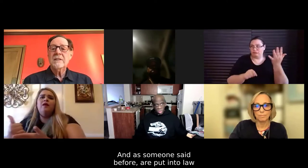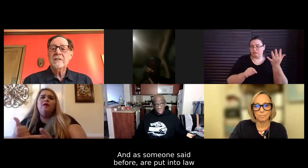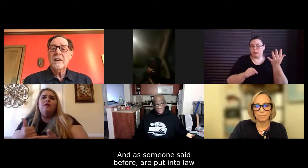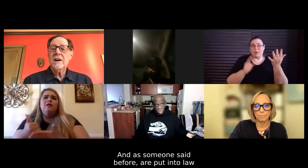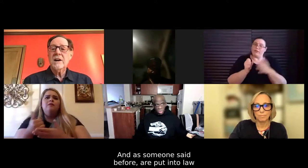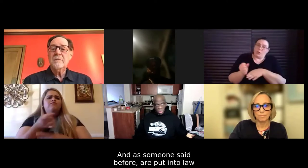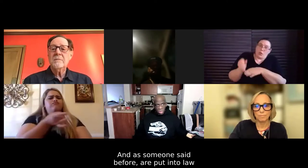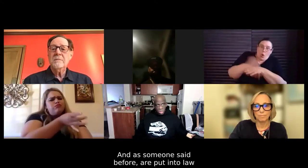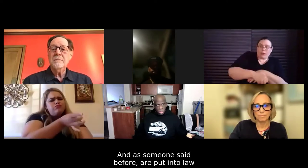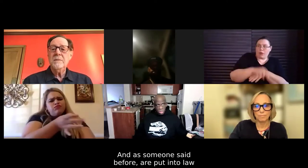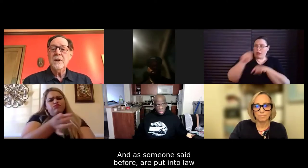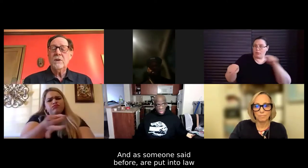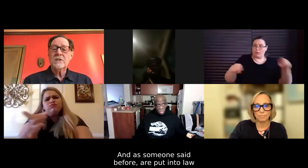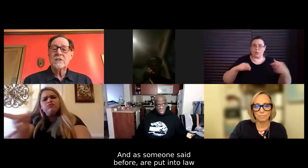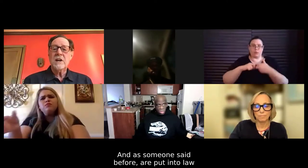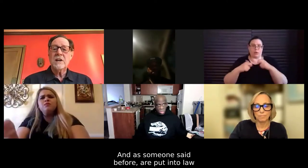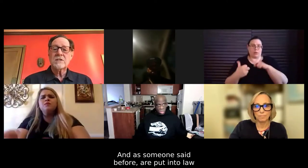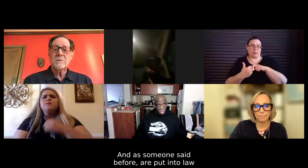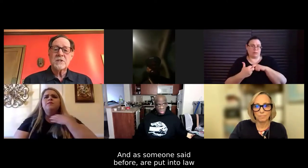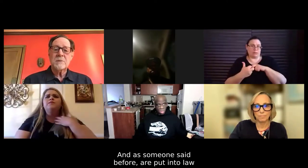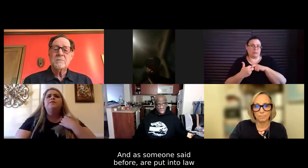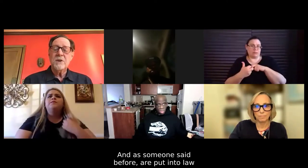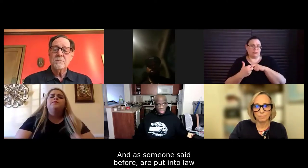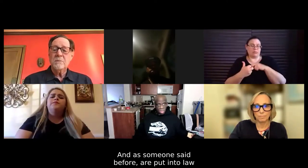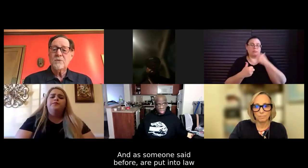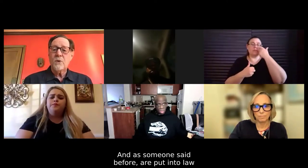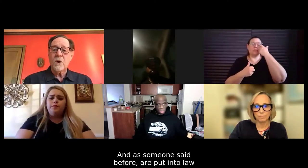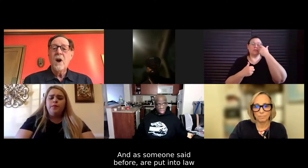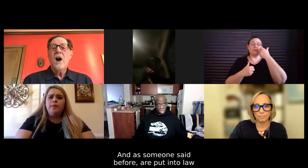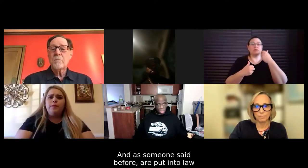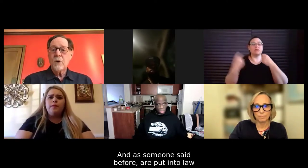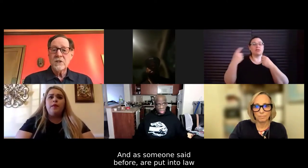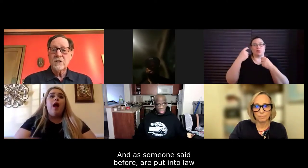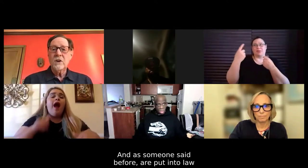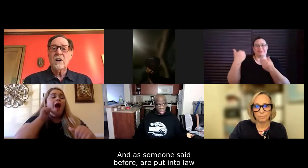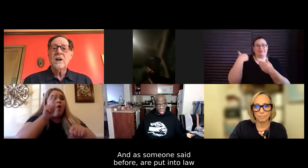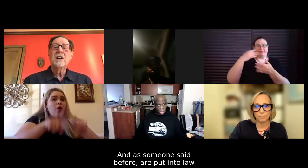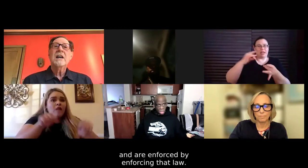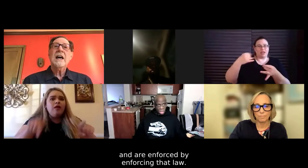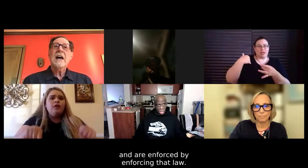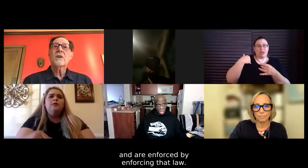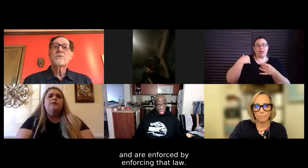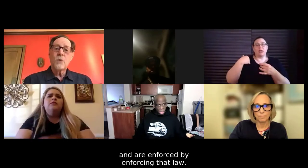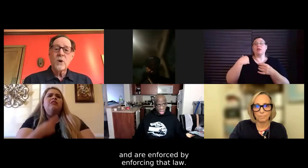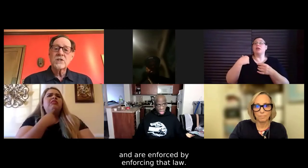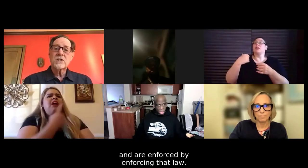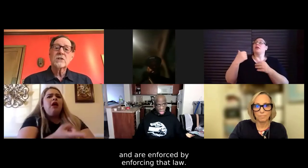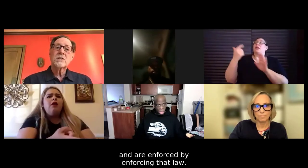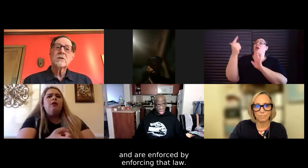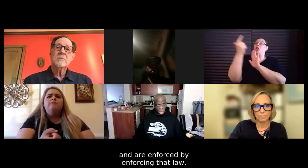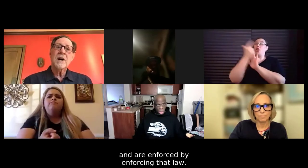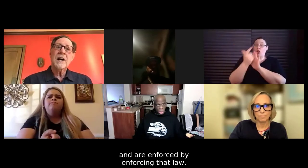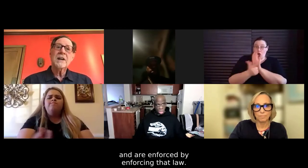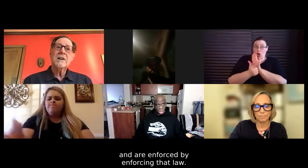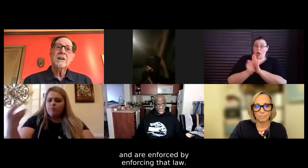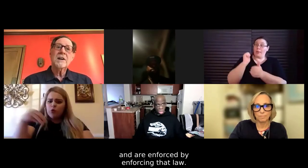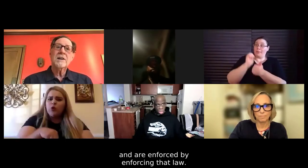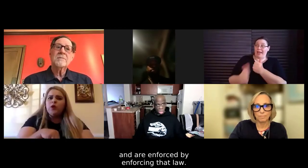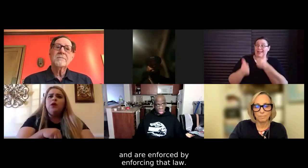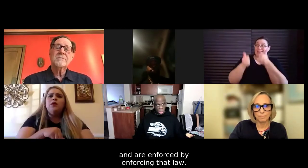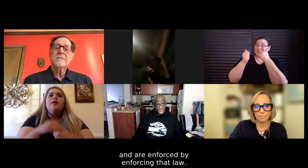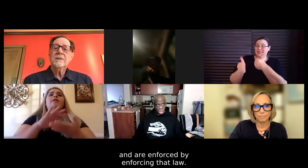And, you know, it's, as someone said before, are put into law and are enforced by,